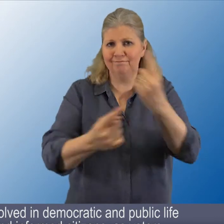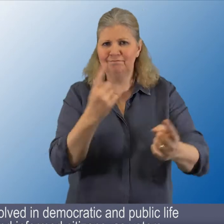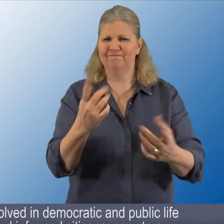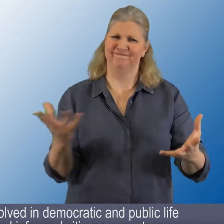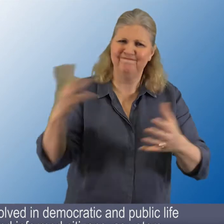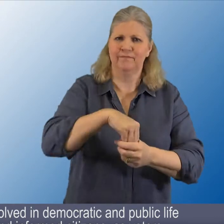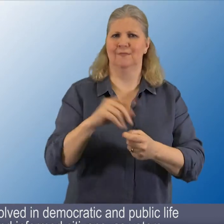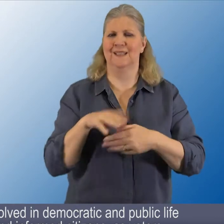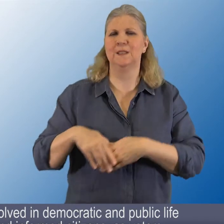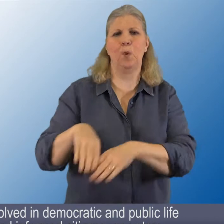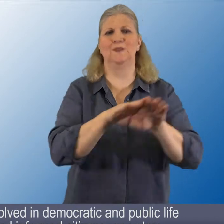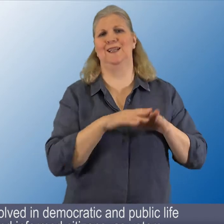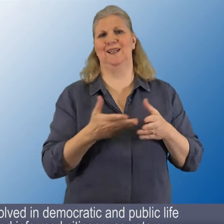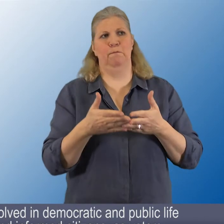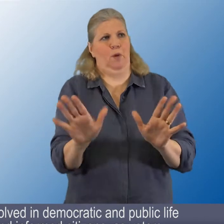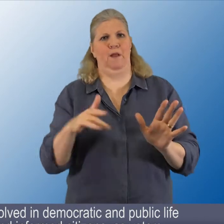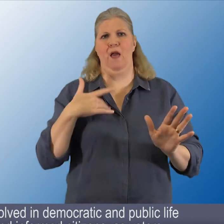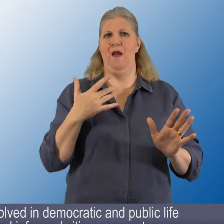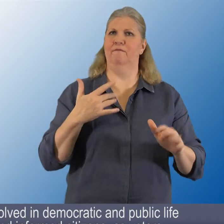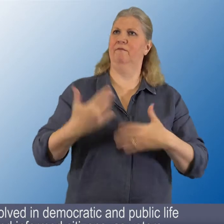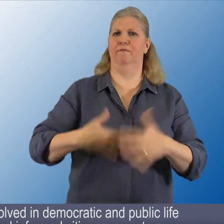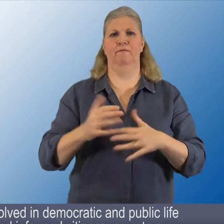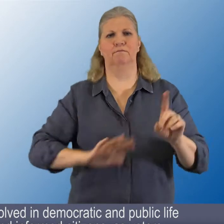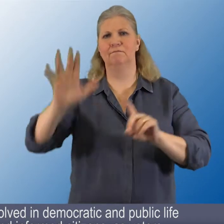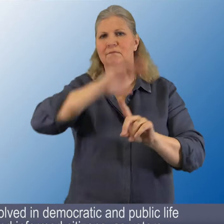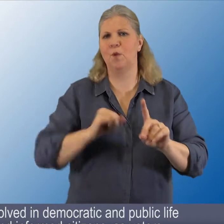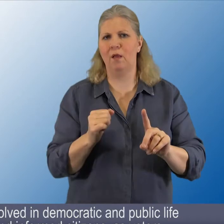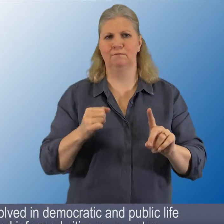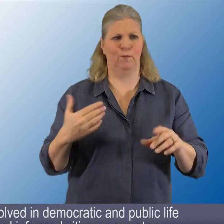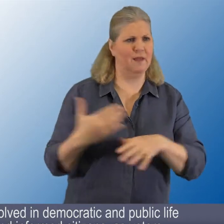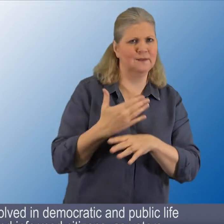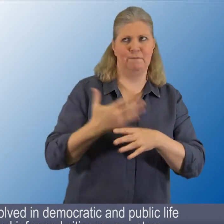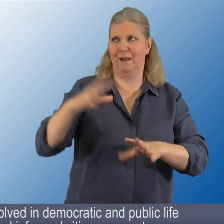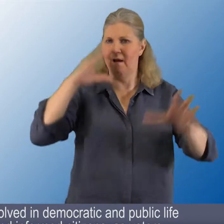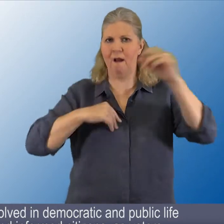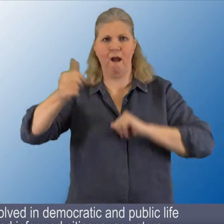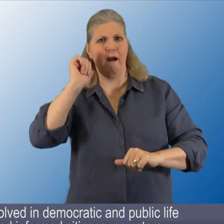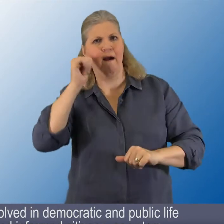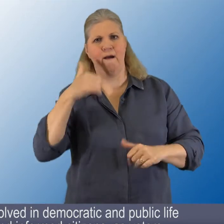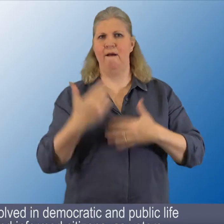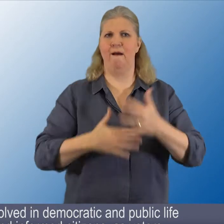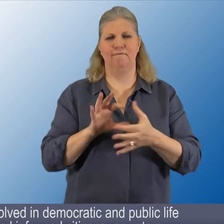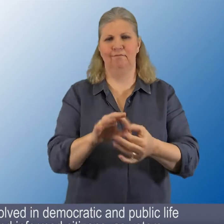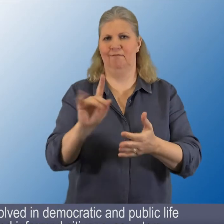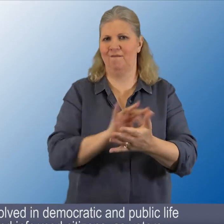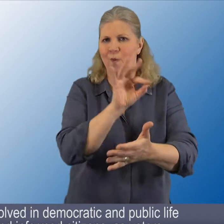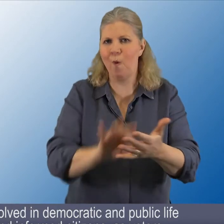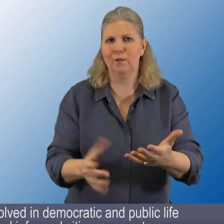BSL users will be fully involved in democratic and public life in Scotland, as active and informed citizens, as voters,